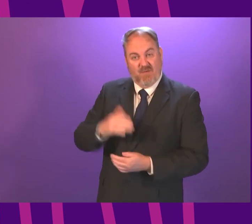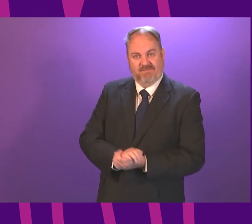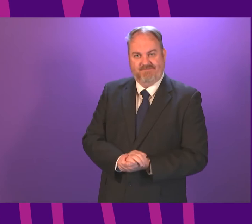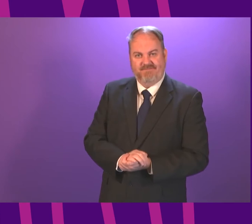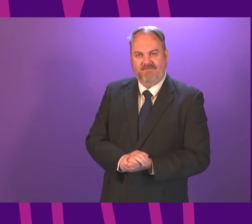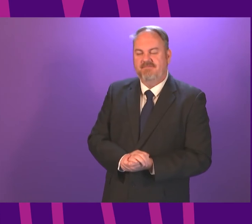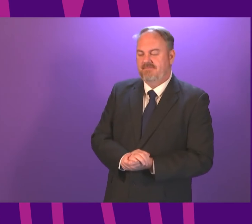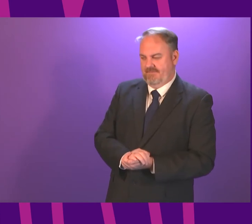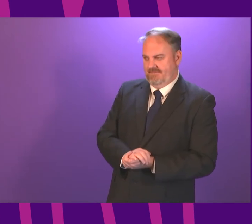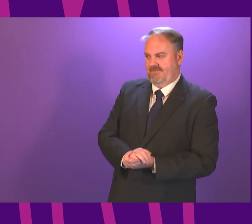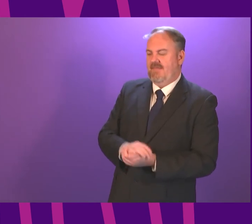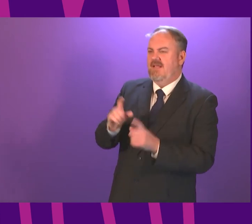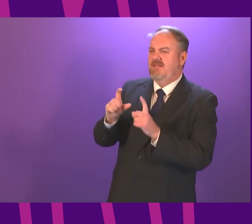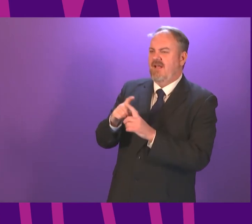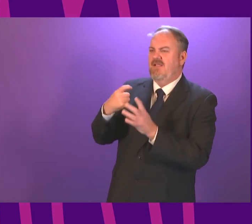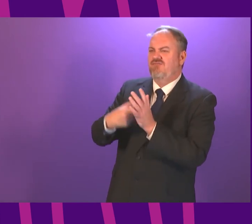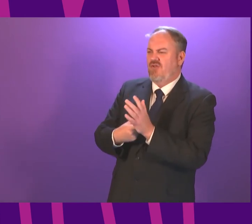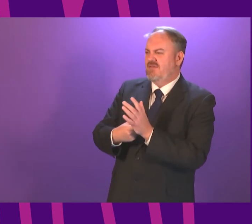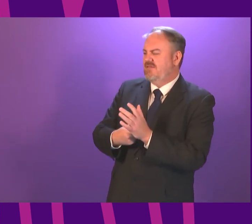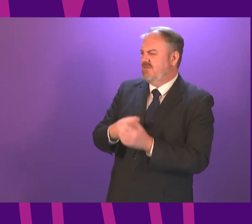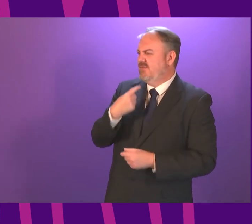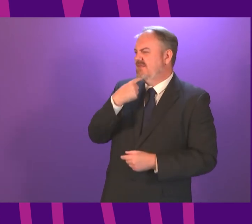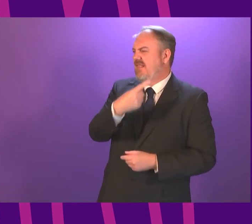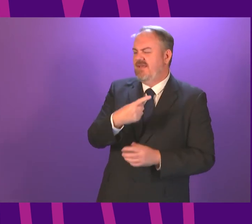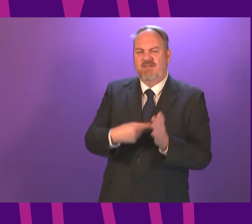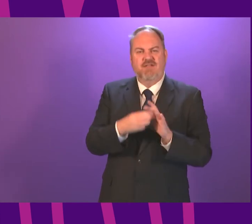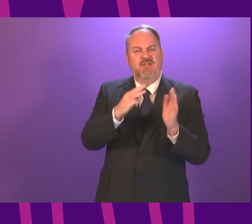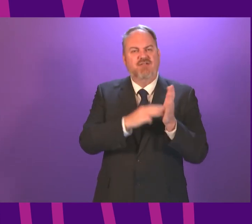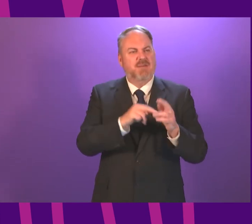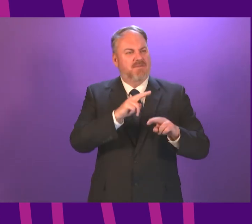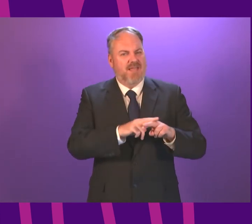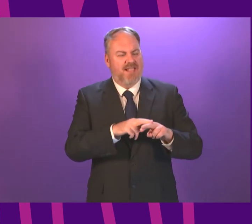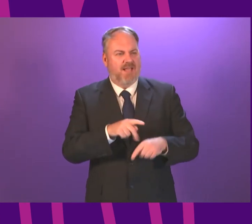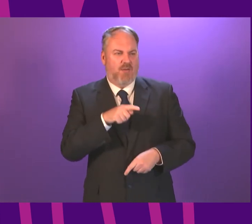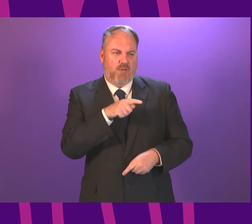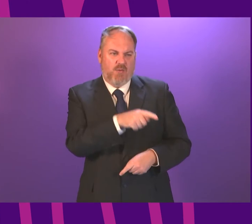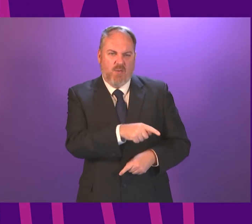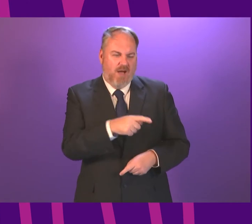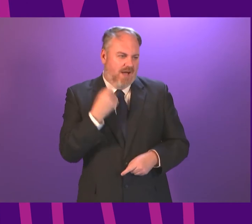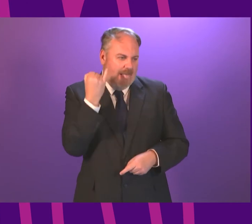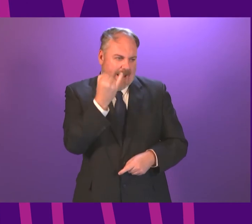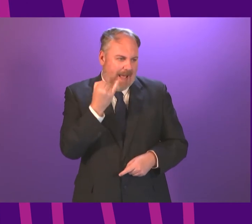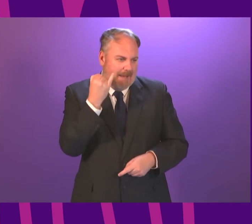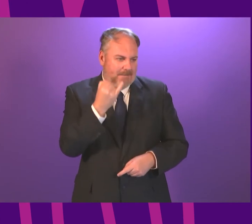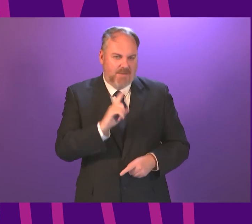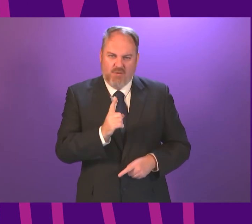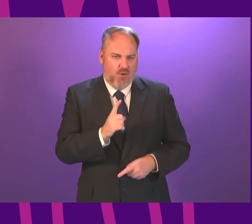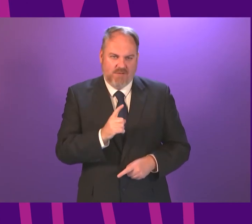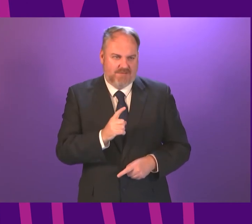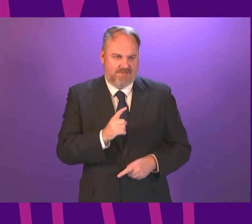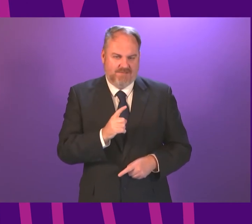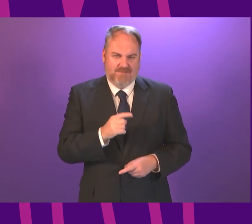Douglas Ross seems intent on telling Jim Fairley, for some reason, best known to him, that he's a lamb, not a calf. But I think the general point